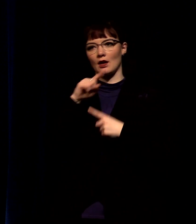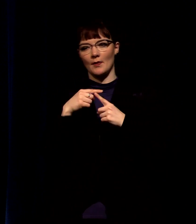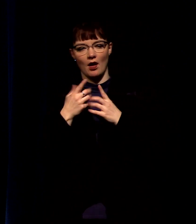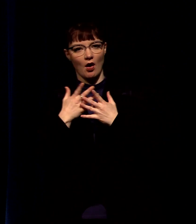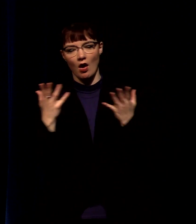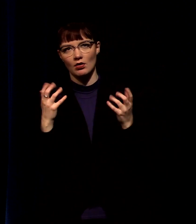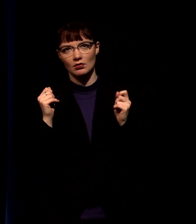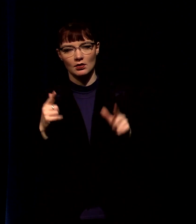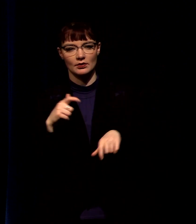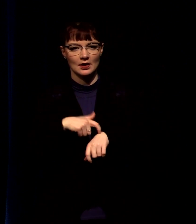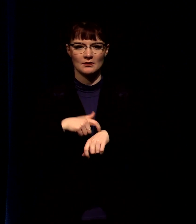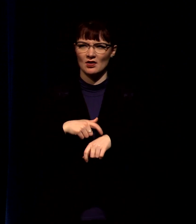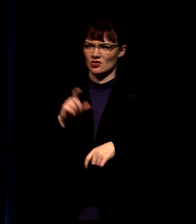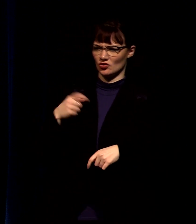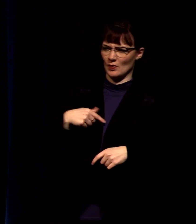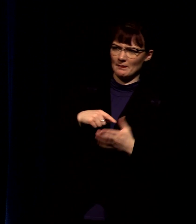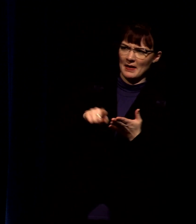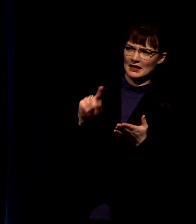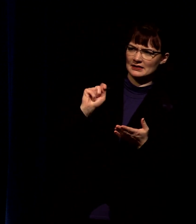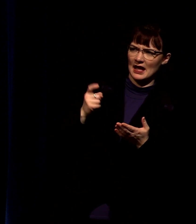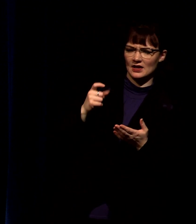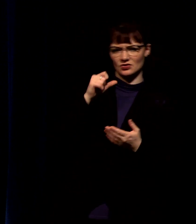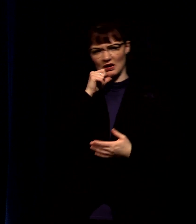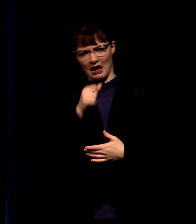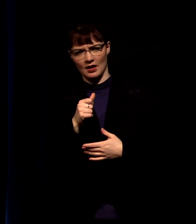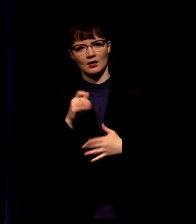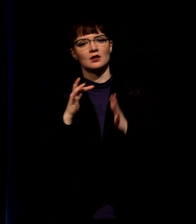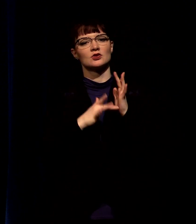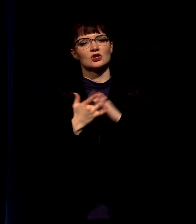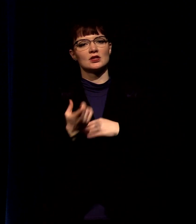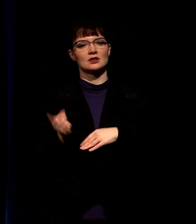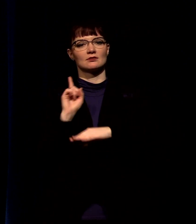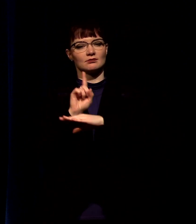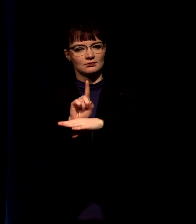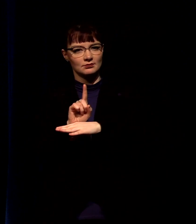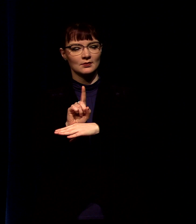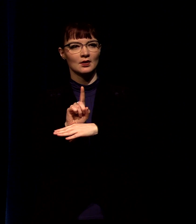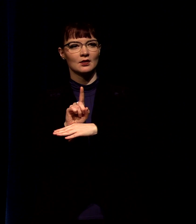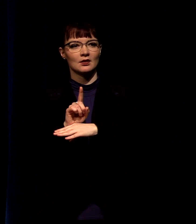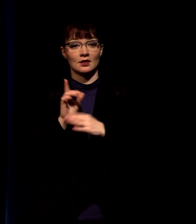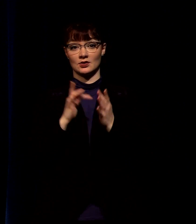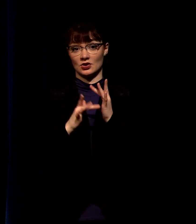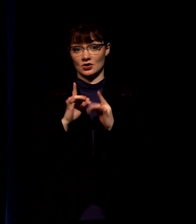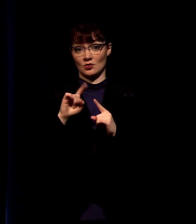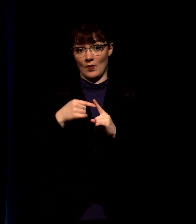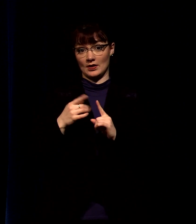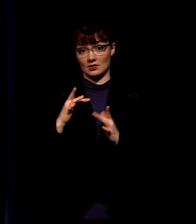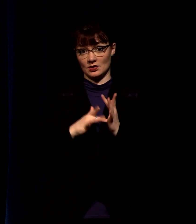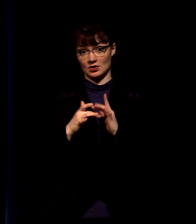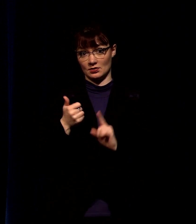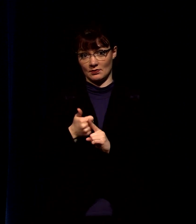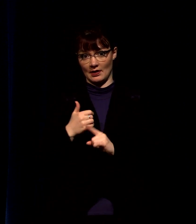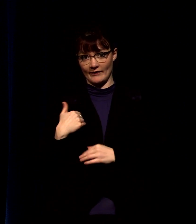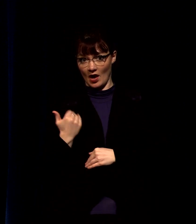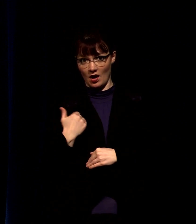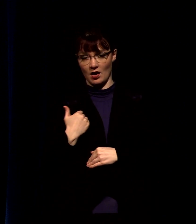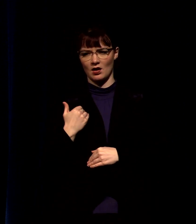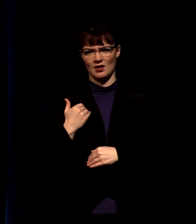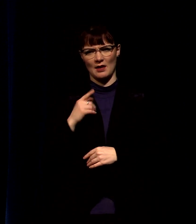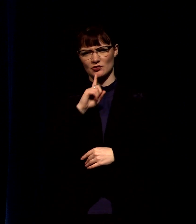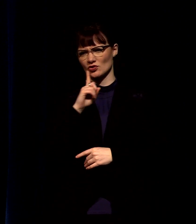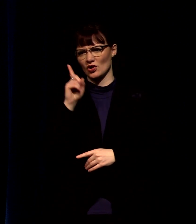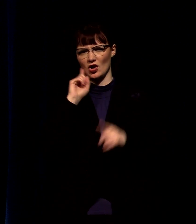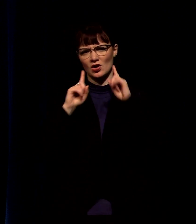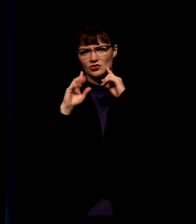controversies on should you pay these taxes or not and jesus comes into this in fact when jesus was young he undoubtedly heard